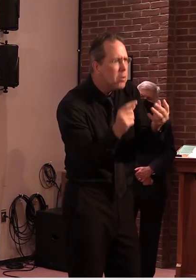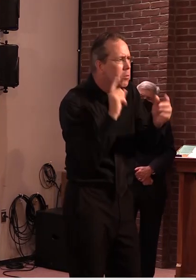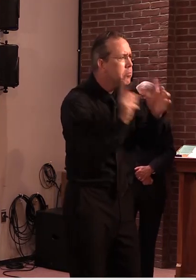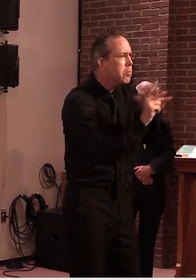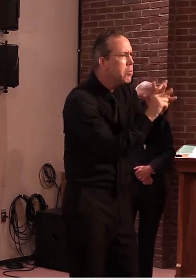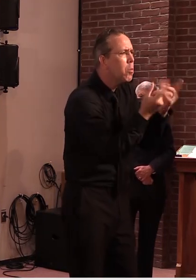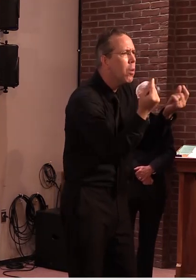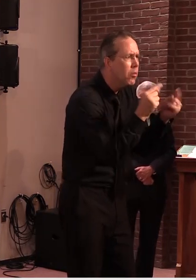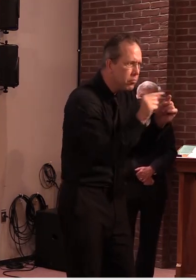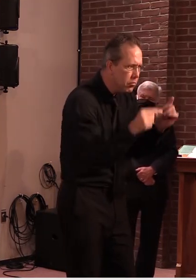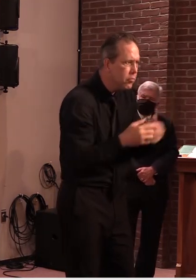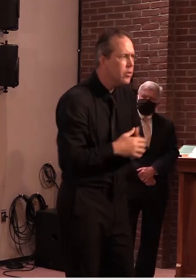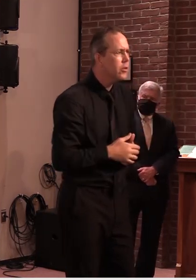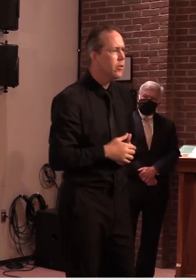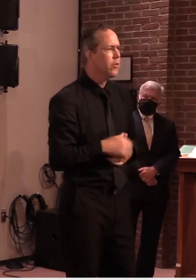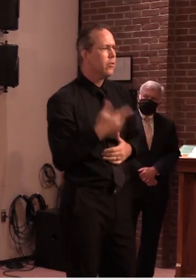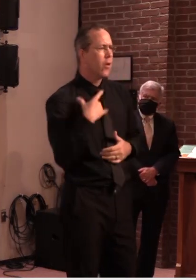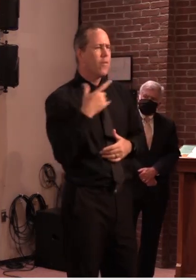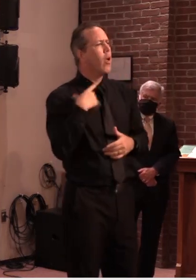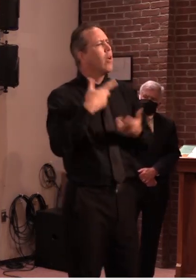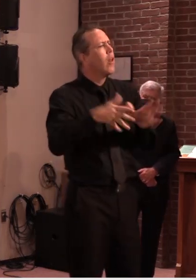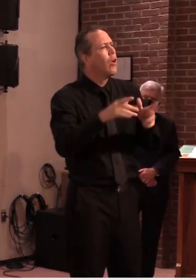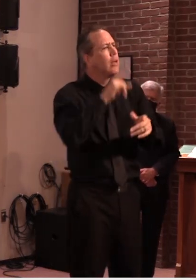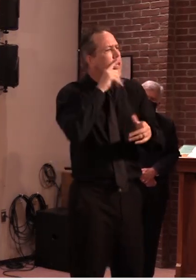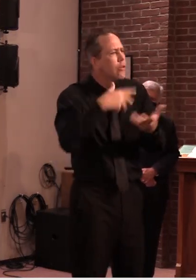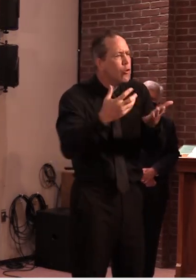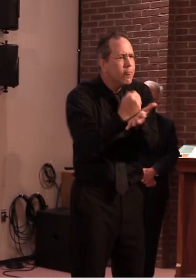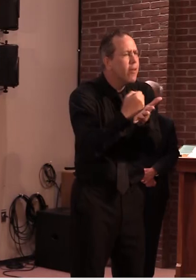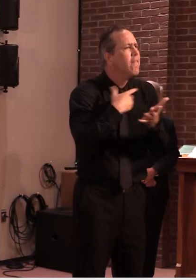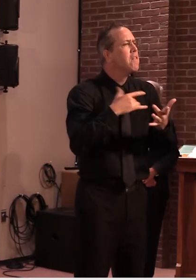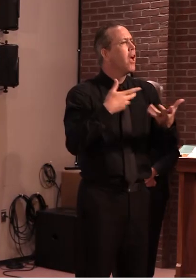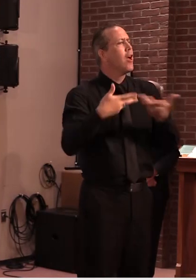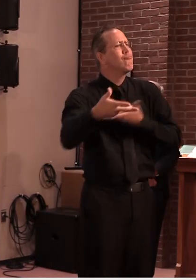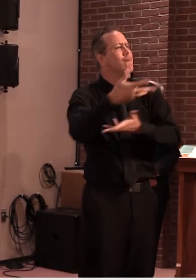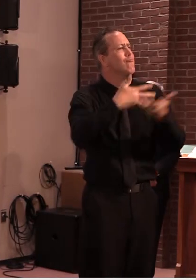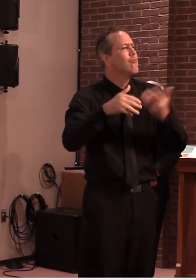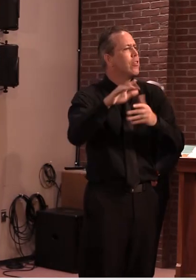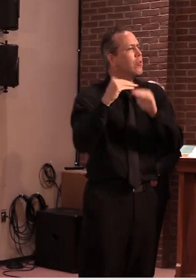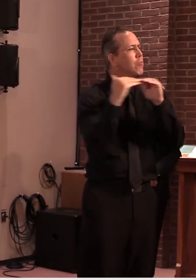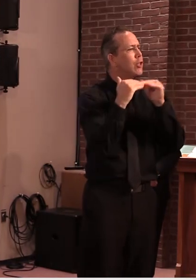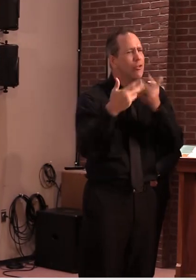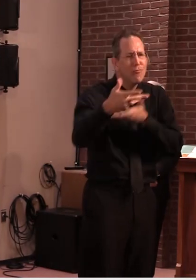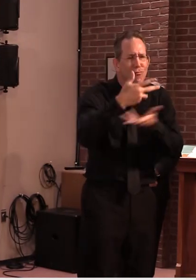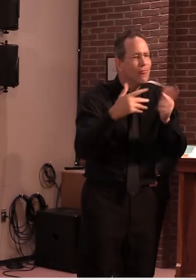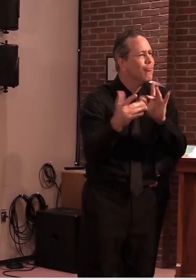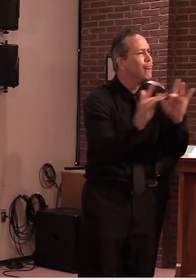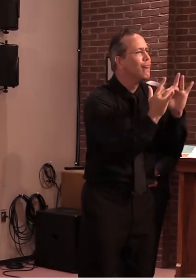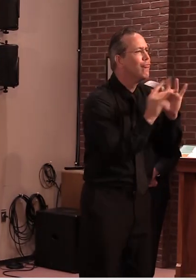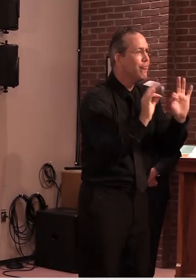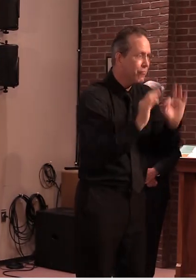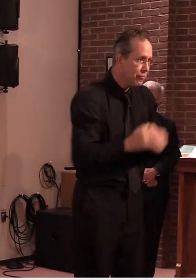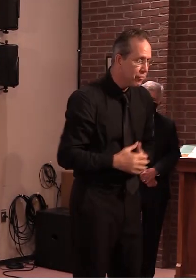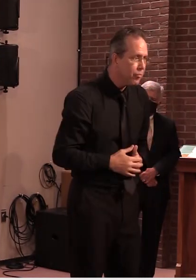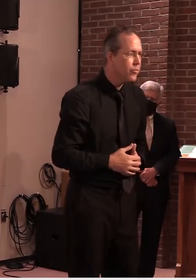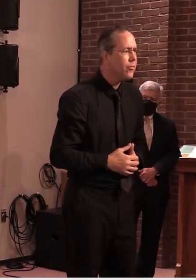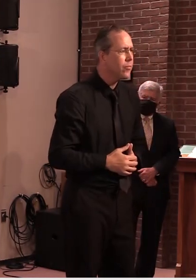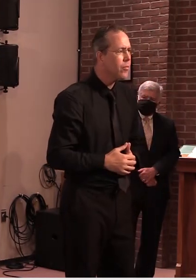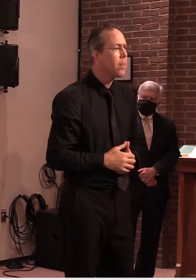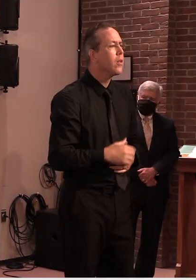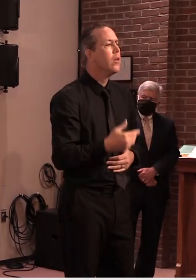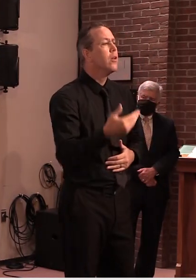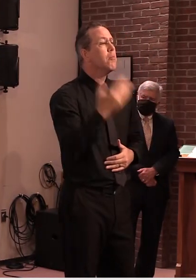before I turn it over to dr levine commissioner baker and commissioner p check to provide their updates